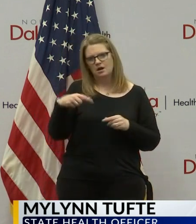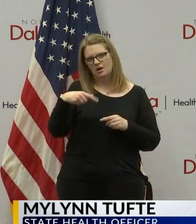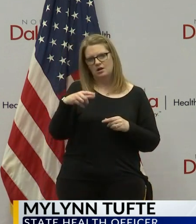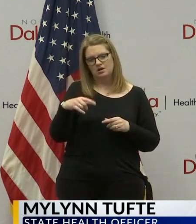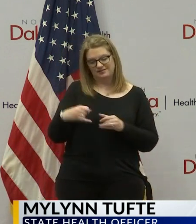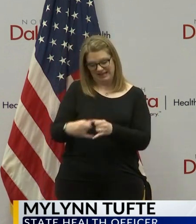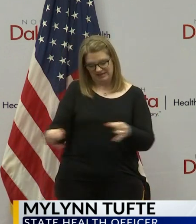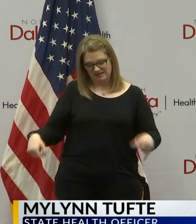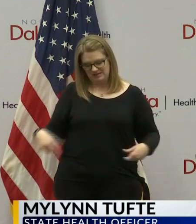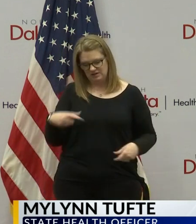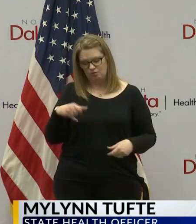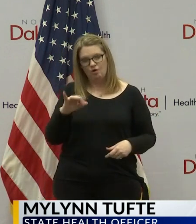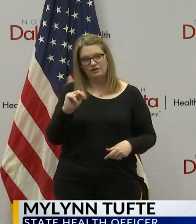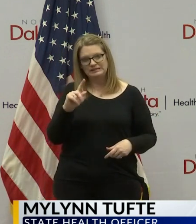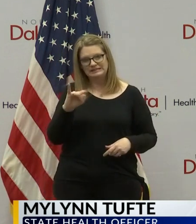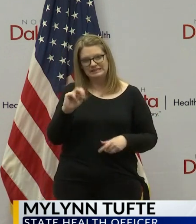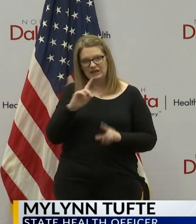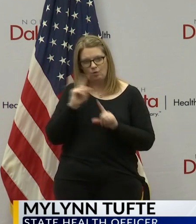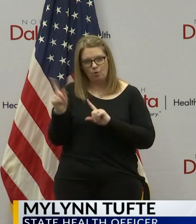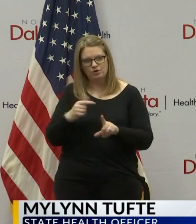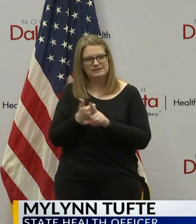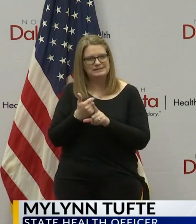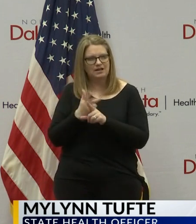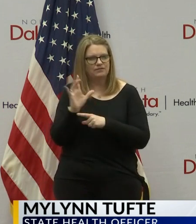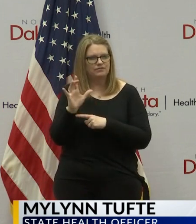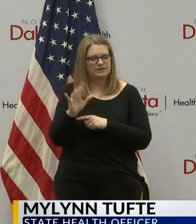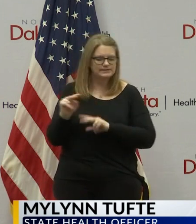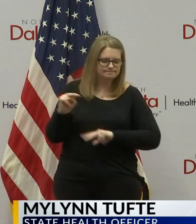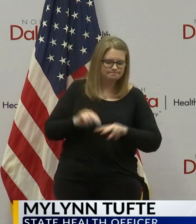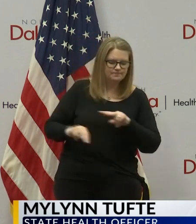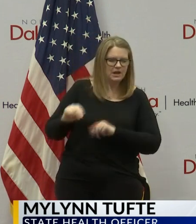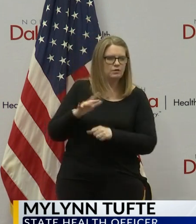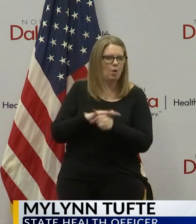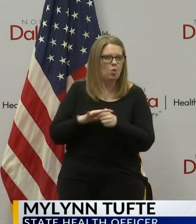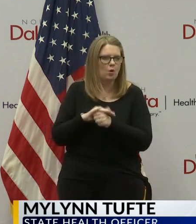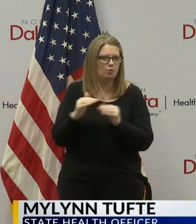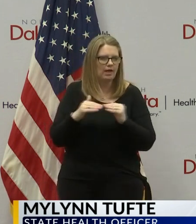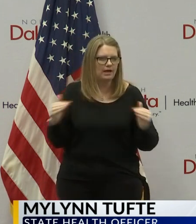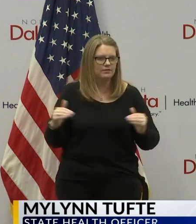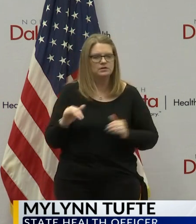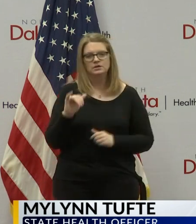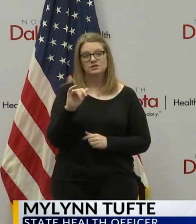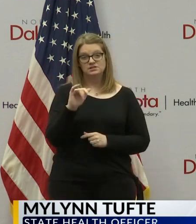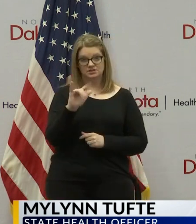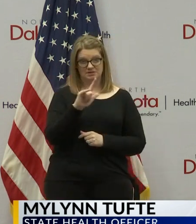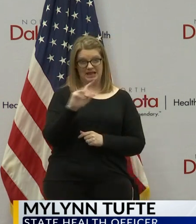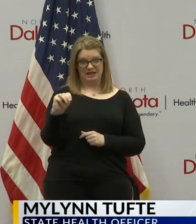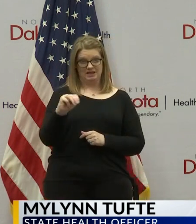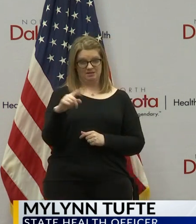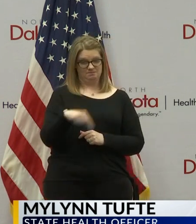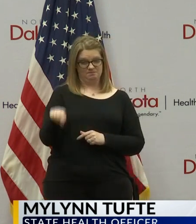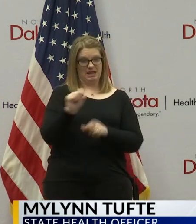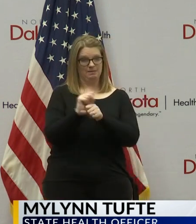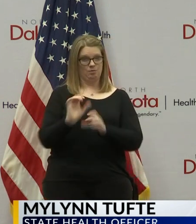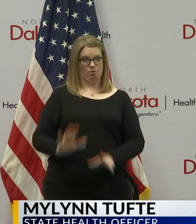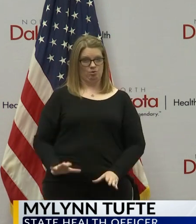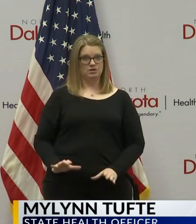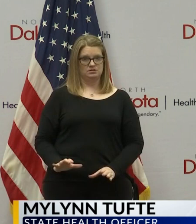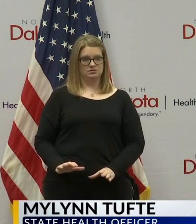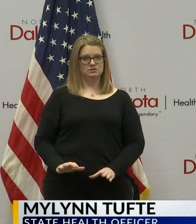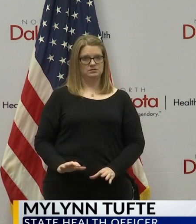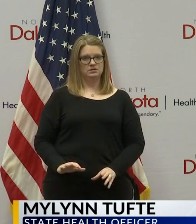order is enforced at the local level. And for LM, this would apply for them as well. And the